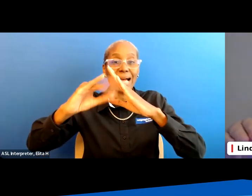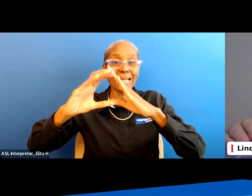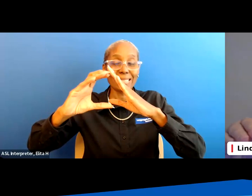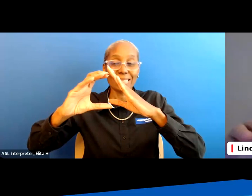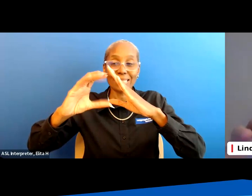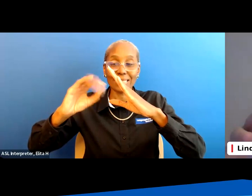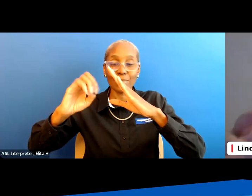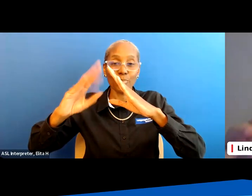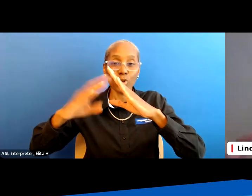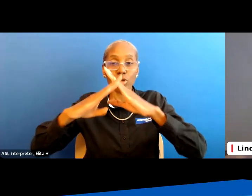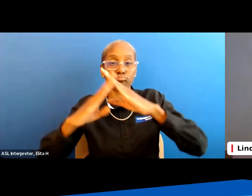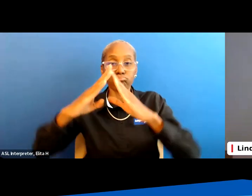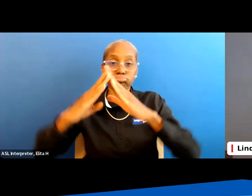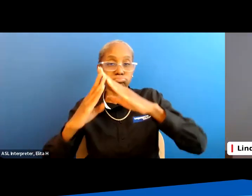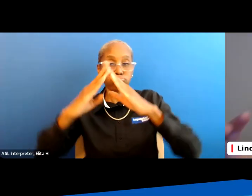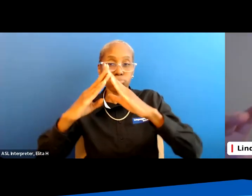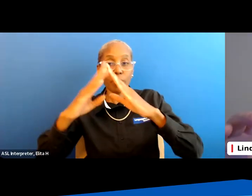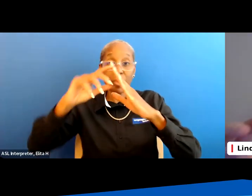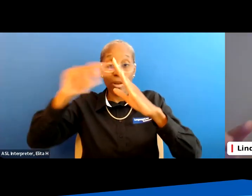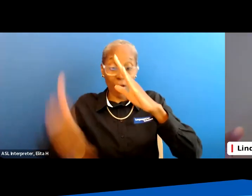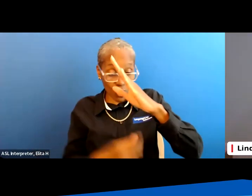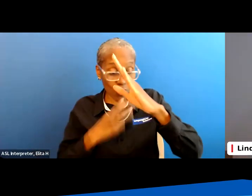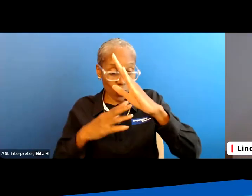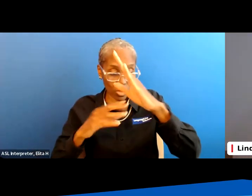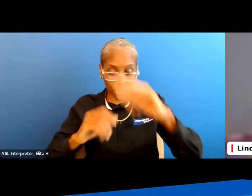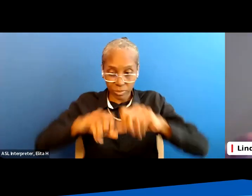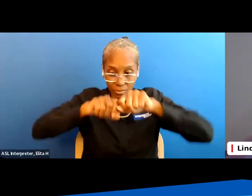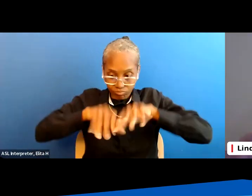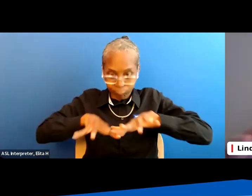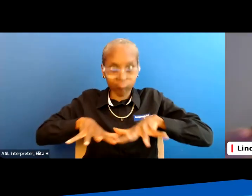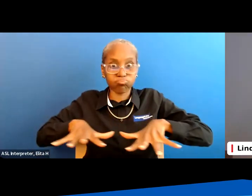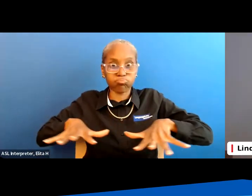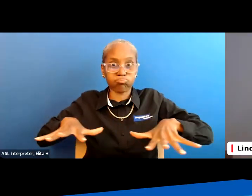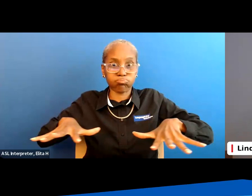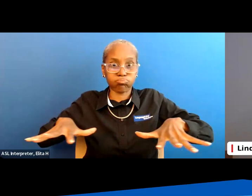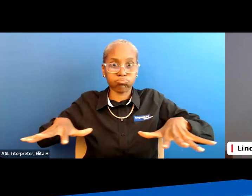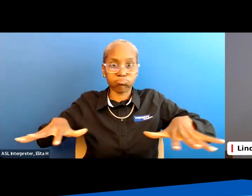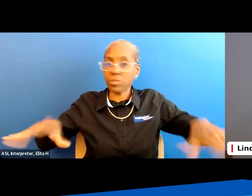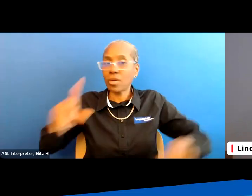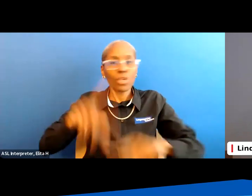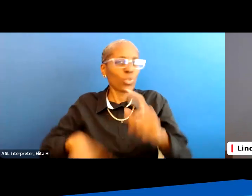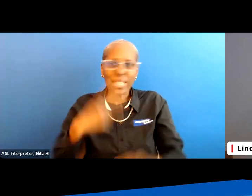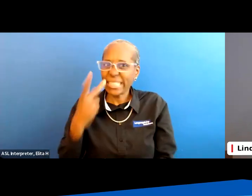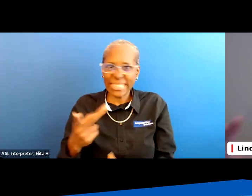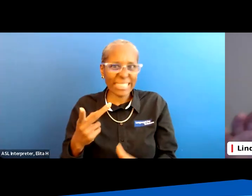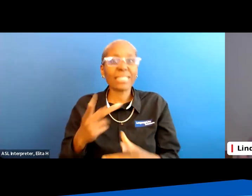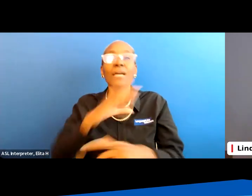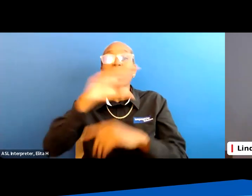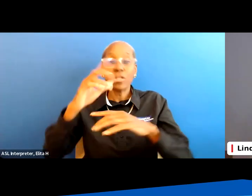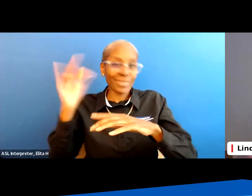around in the water but underneath the water underneath the surface where you can't see there's a huge sore in there